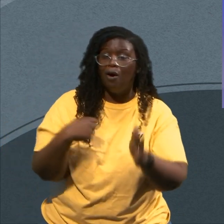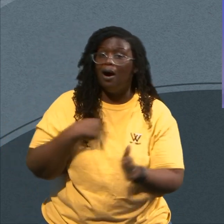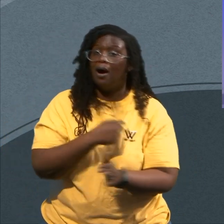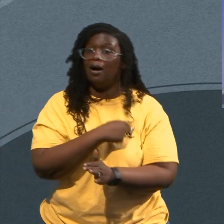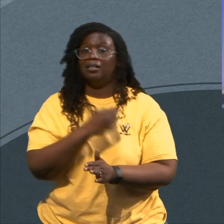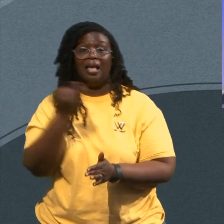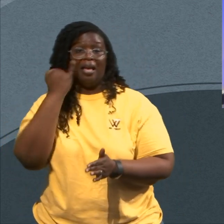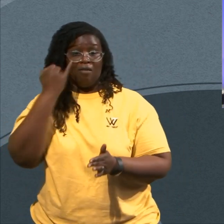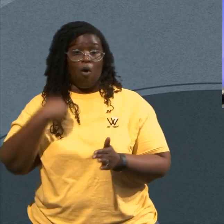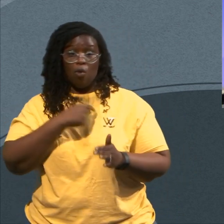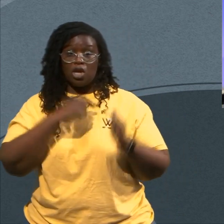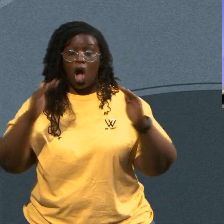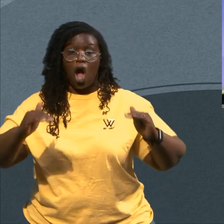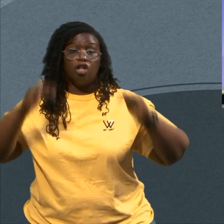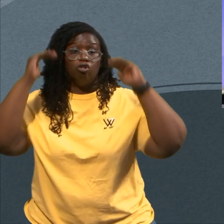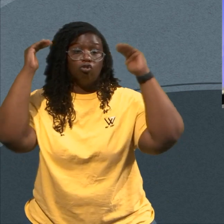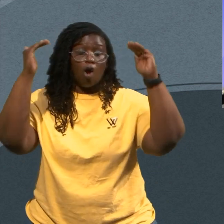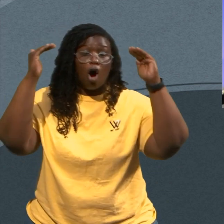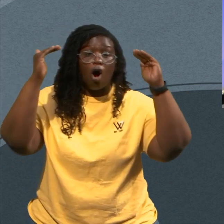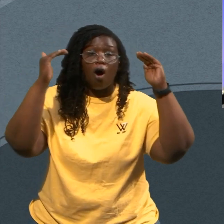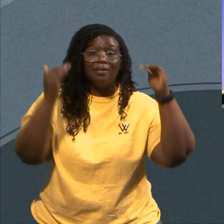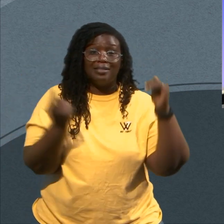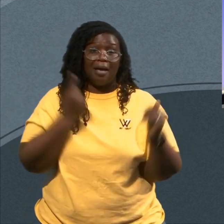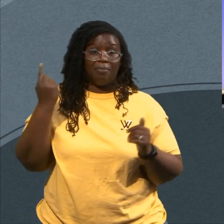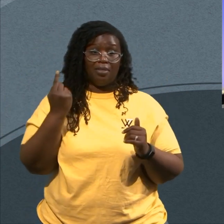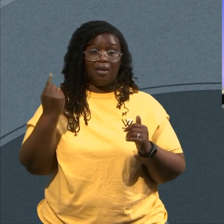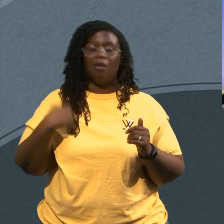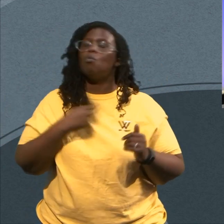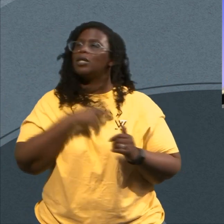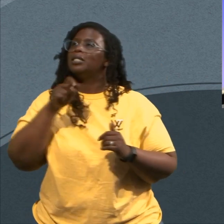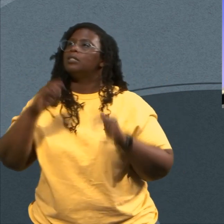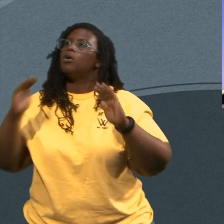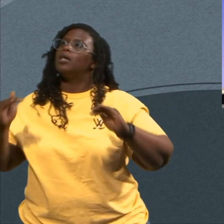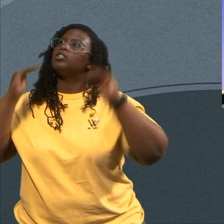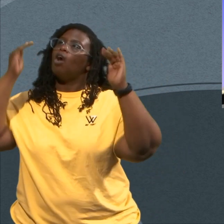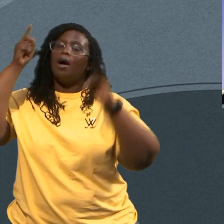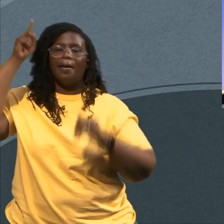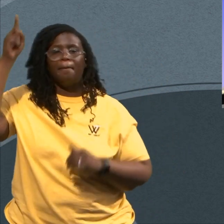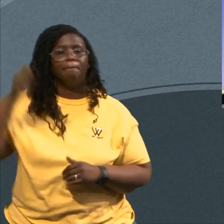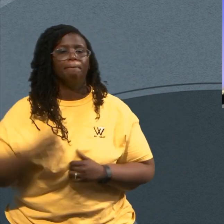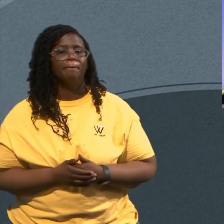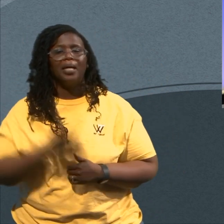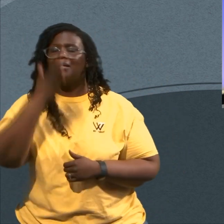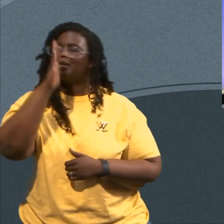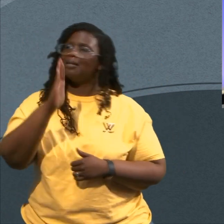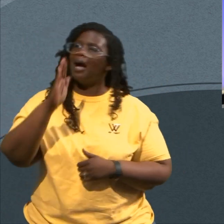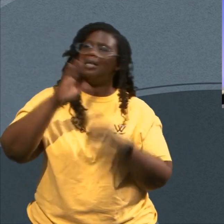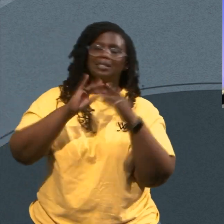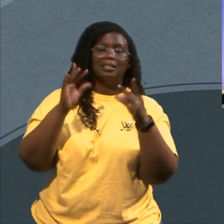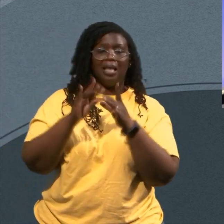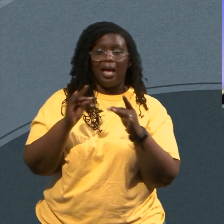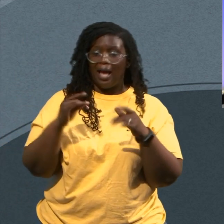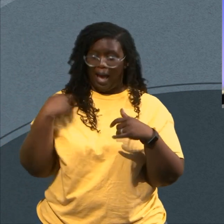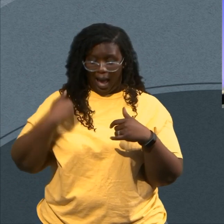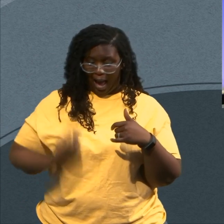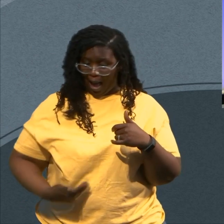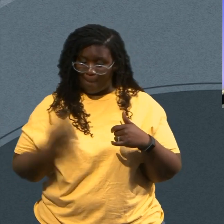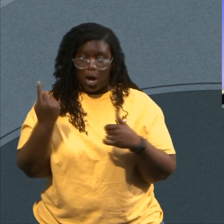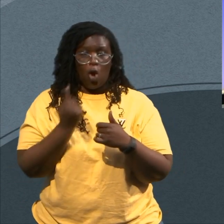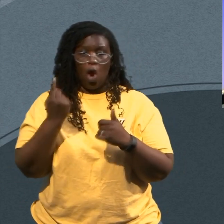I'm Fixing That And Among The Nations And Among The Earth I Alone Am Going To Be Exalted Because You Hitting